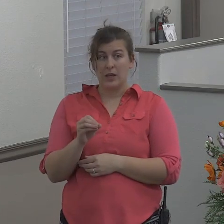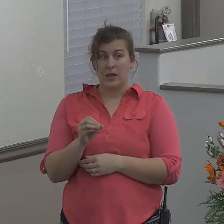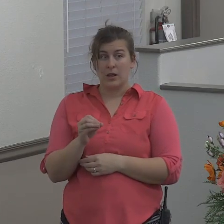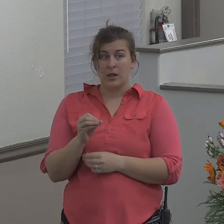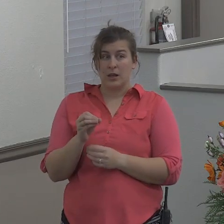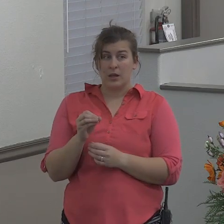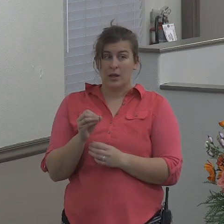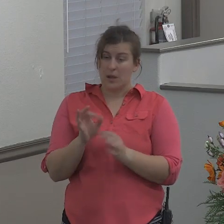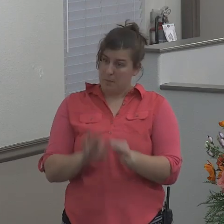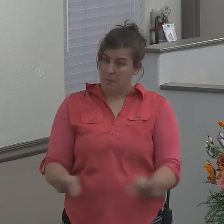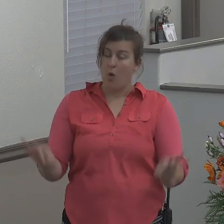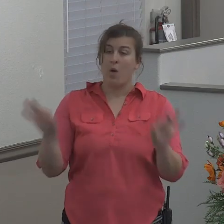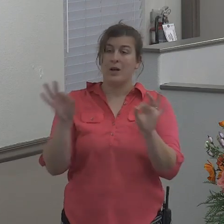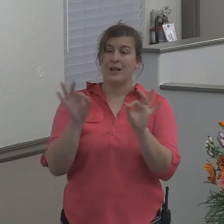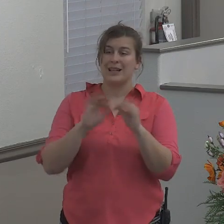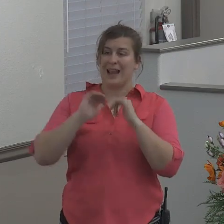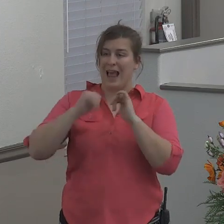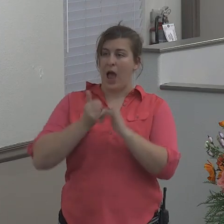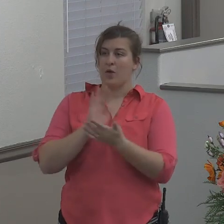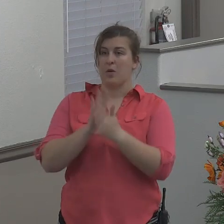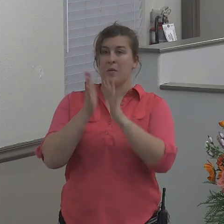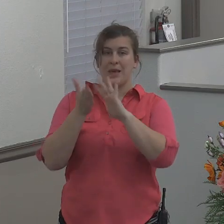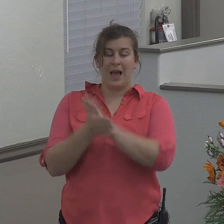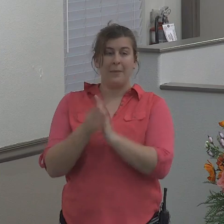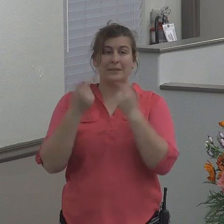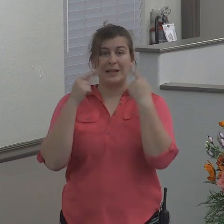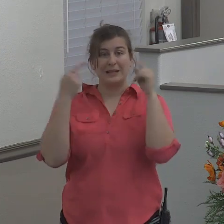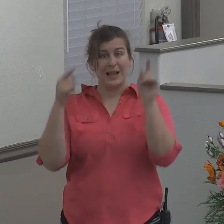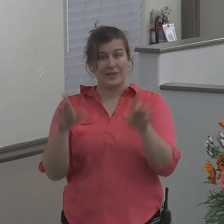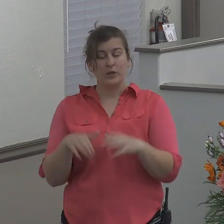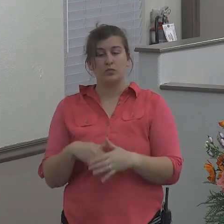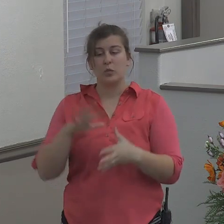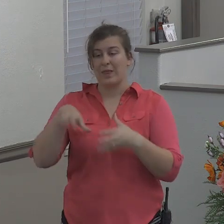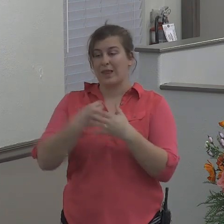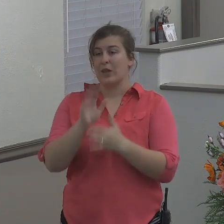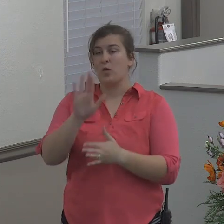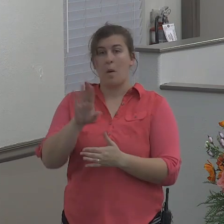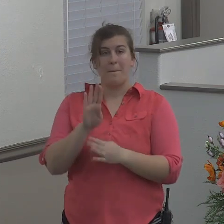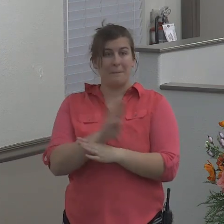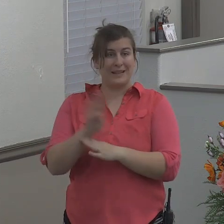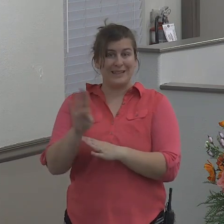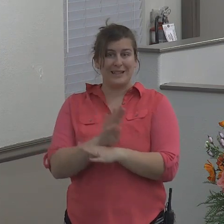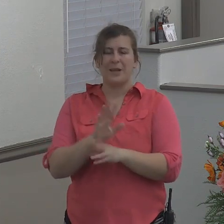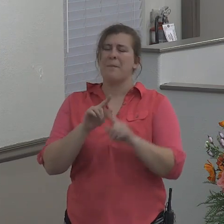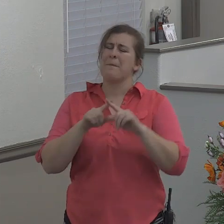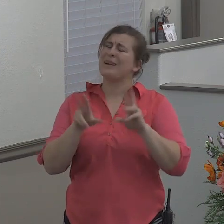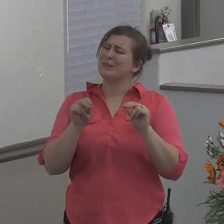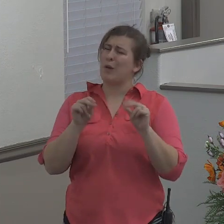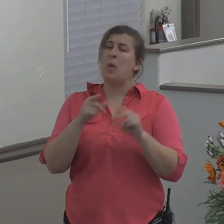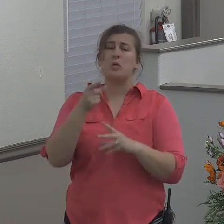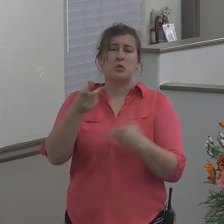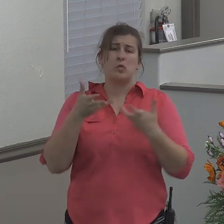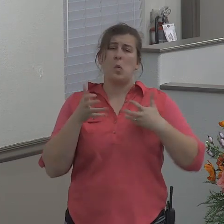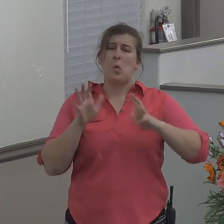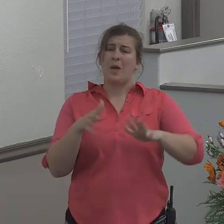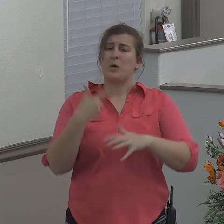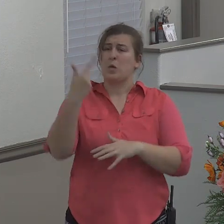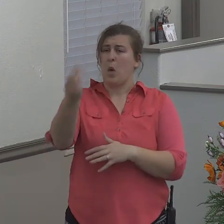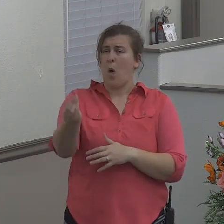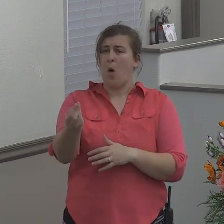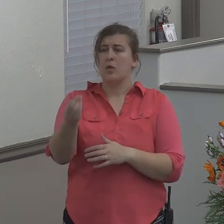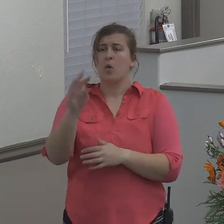successful in that business but no you're not going to Wyoming because you don't like Wyoming